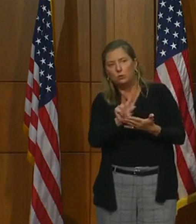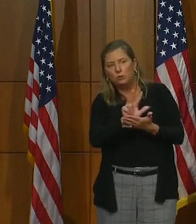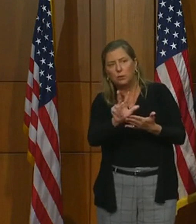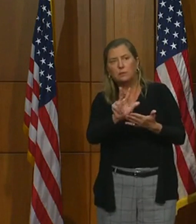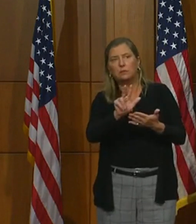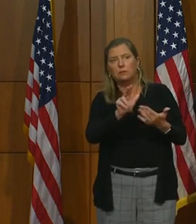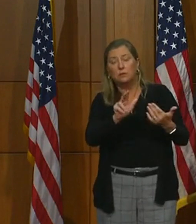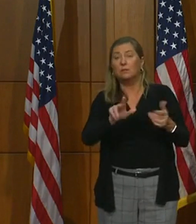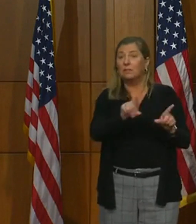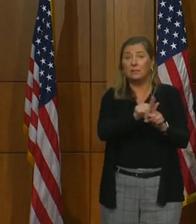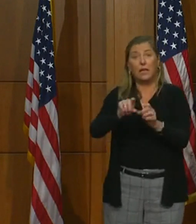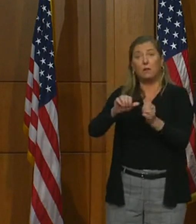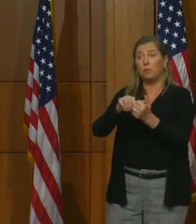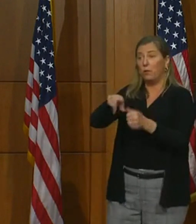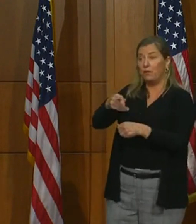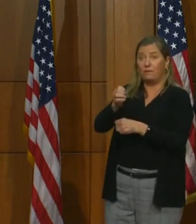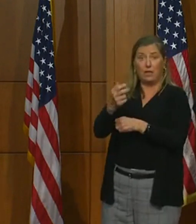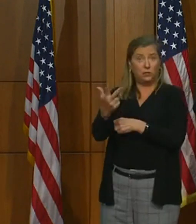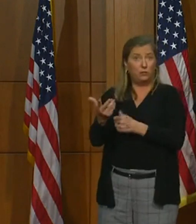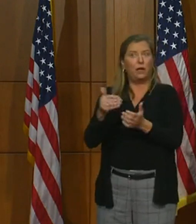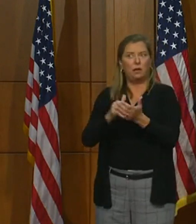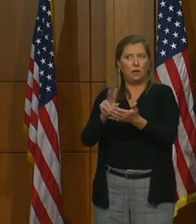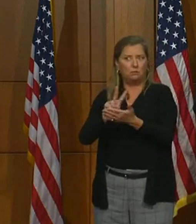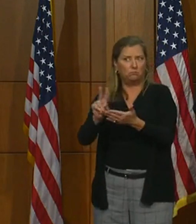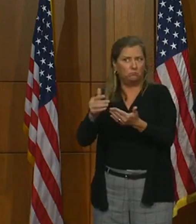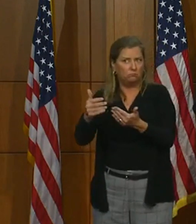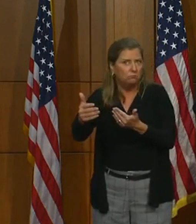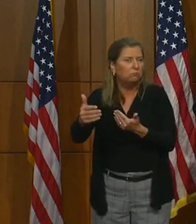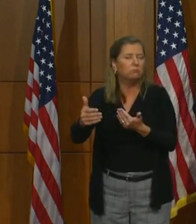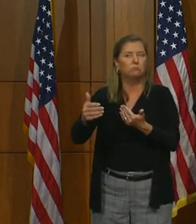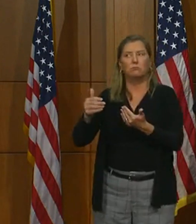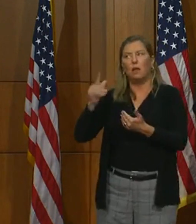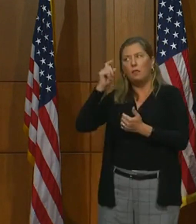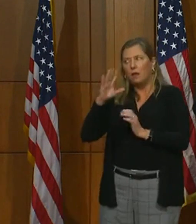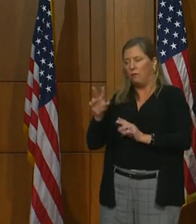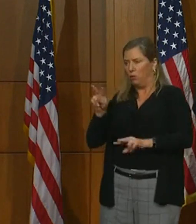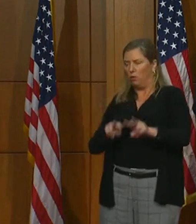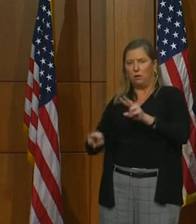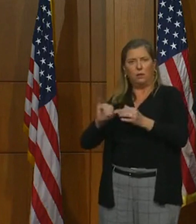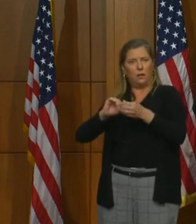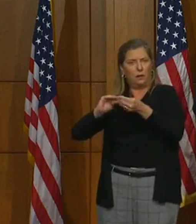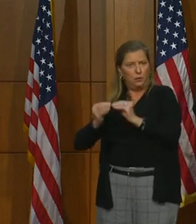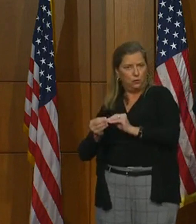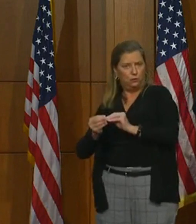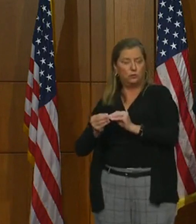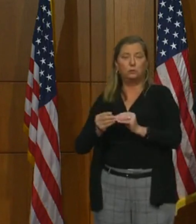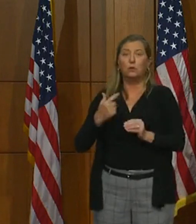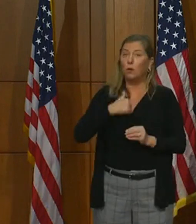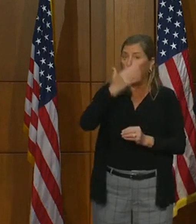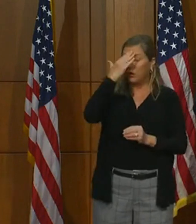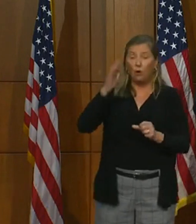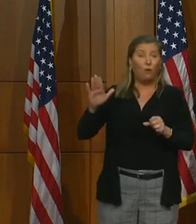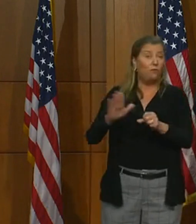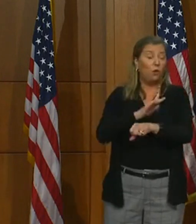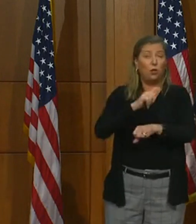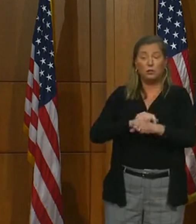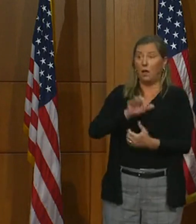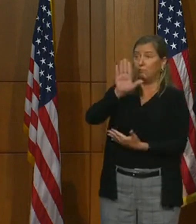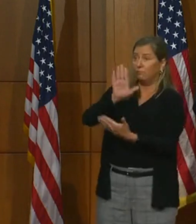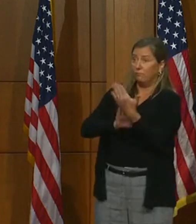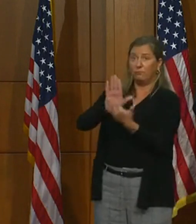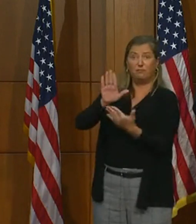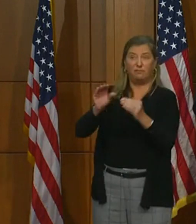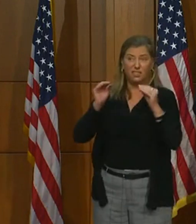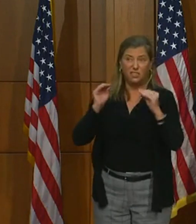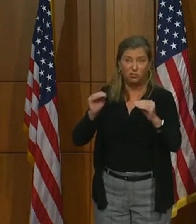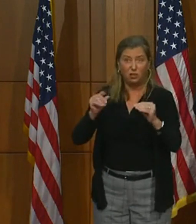will be as well as the governor and his team evaluate the health data. We know that full time in person instruction for all our